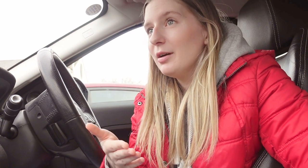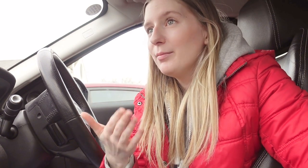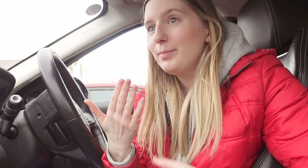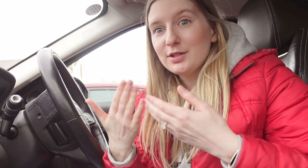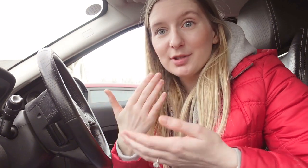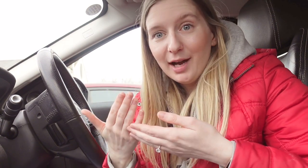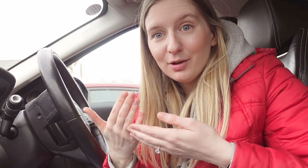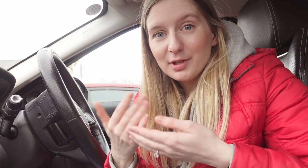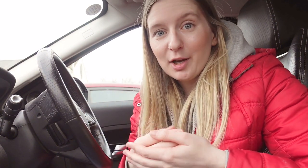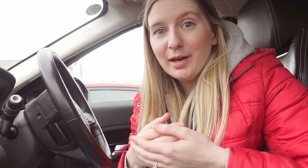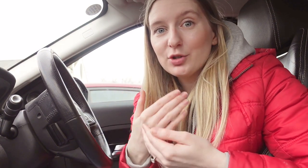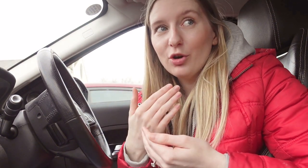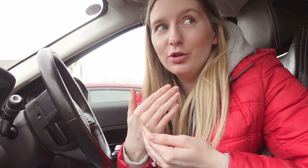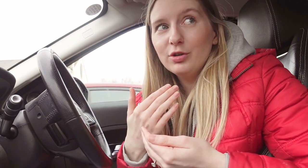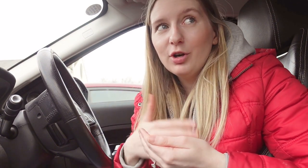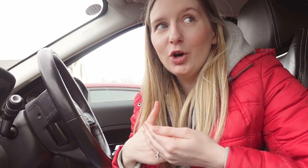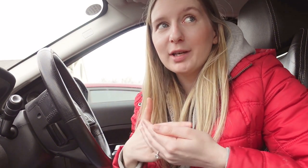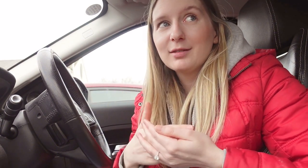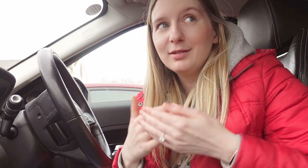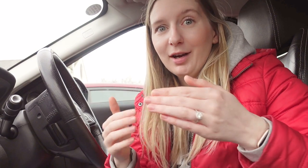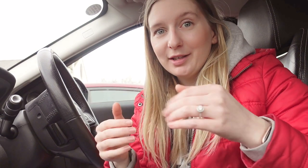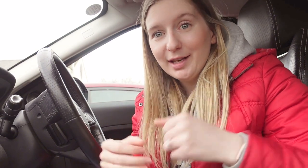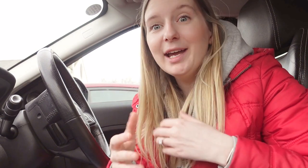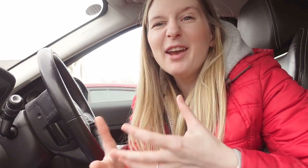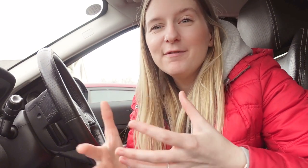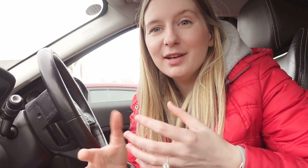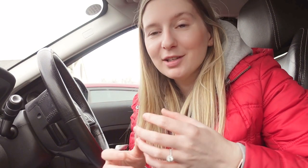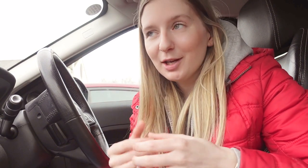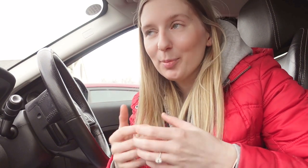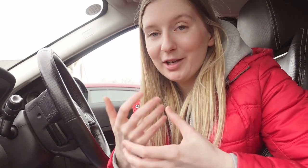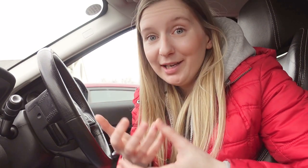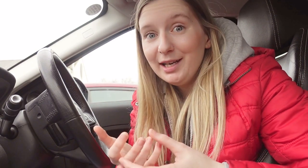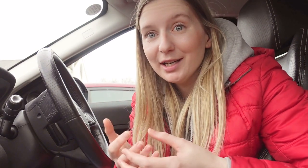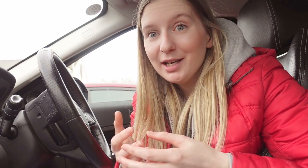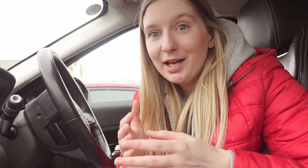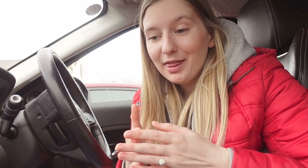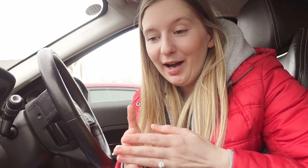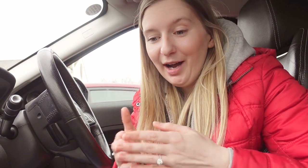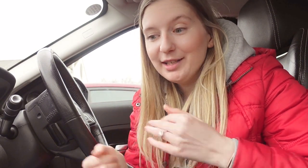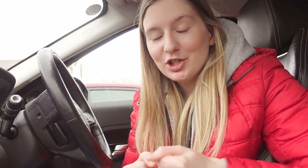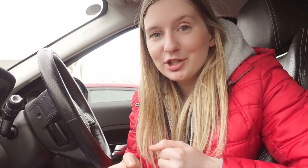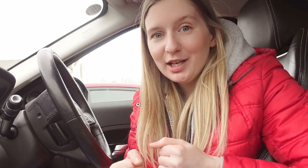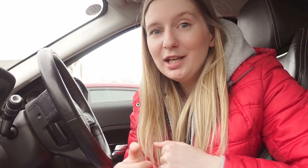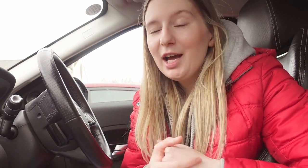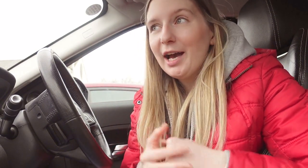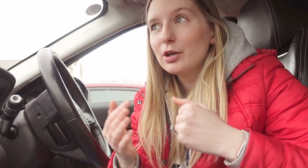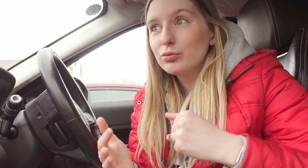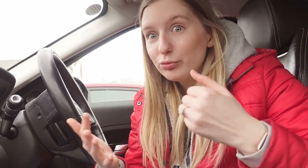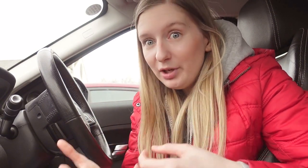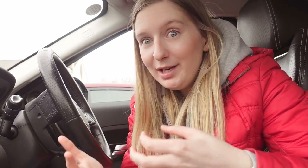based on sound like based on I I can hear and feel like but I can hear that I need to change gear and I really